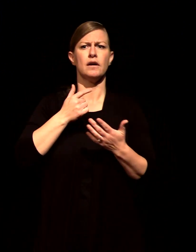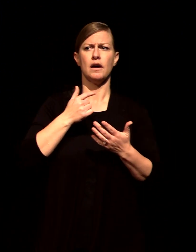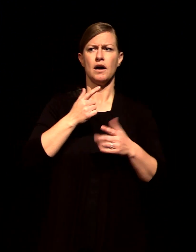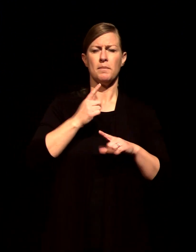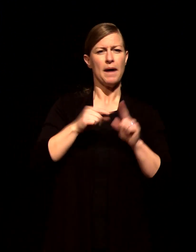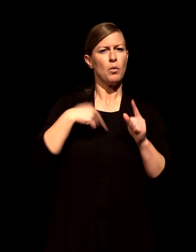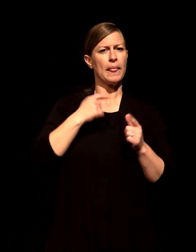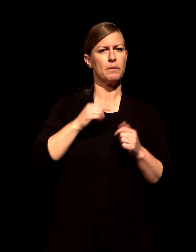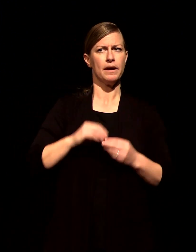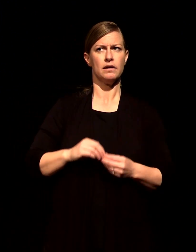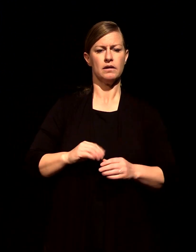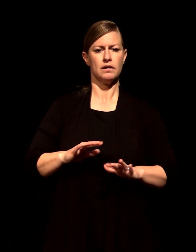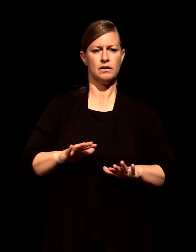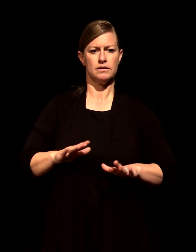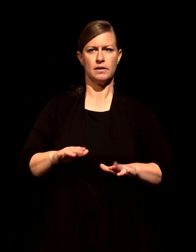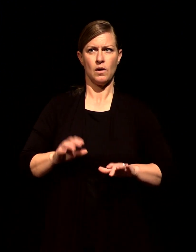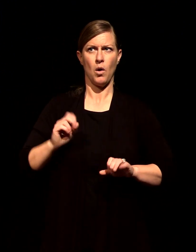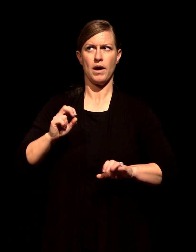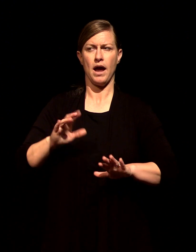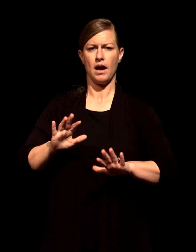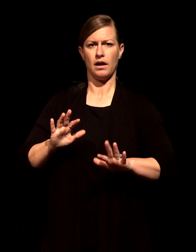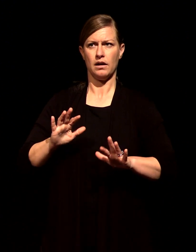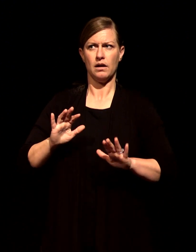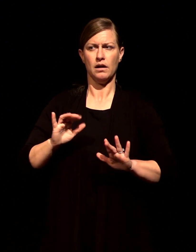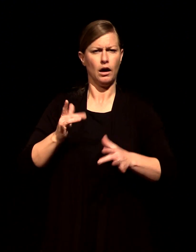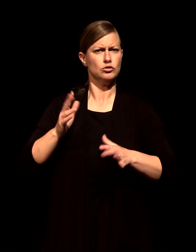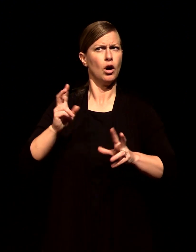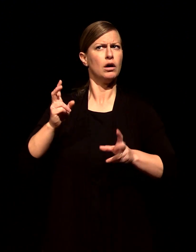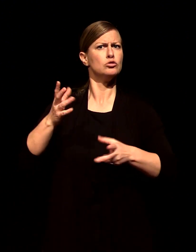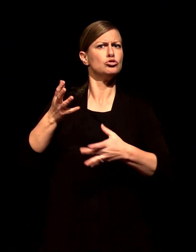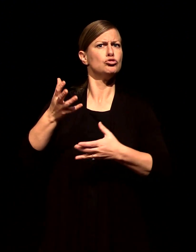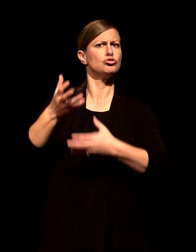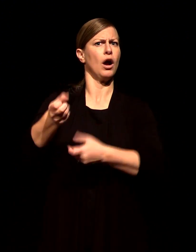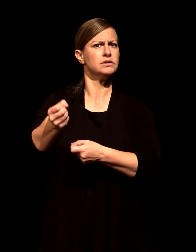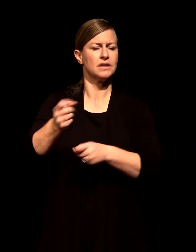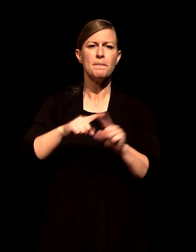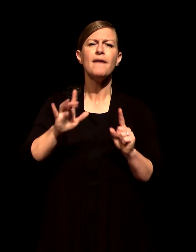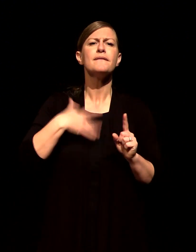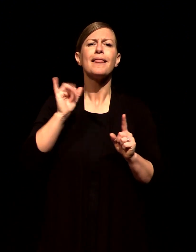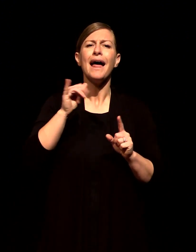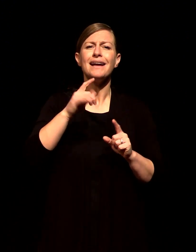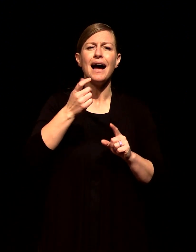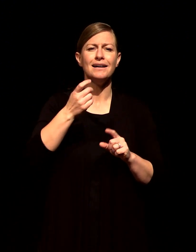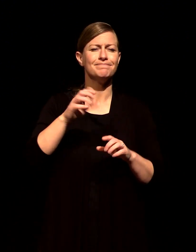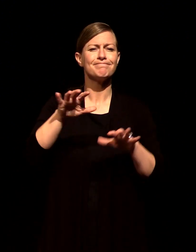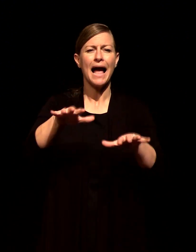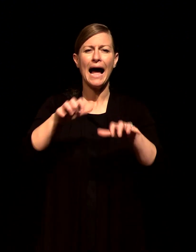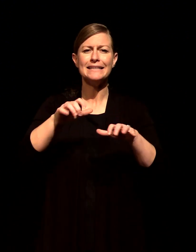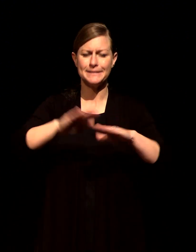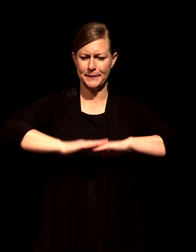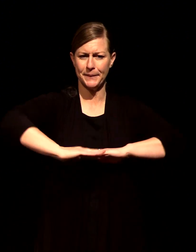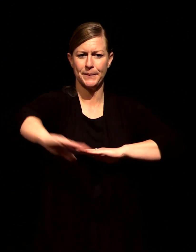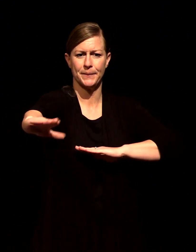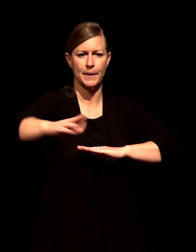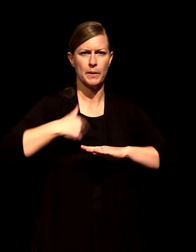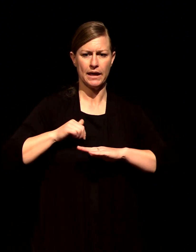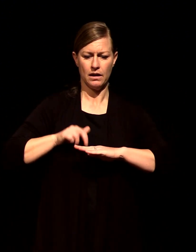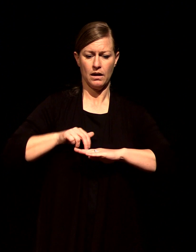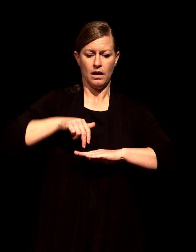so egregious that we're going to cause a crack in this grace and we're going to slip under the water out of the reach